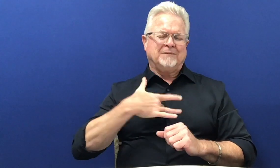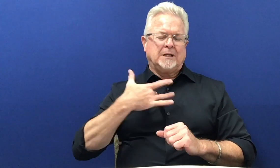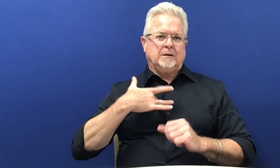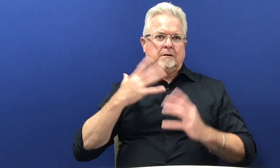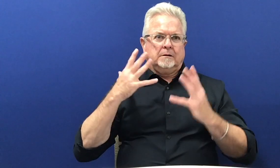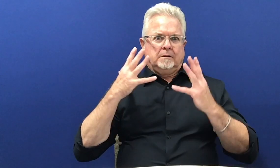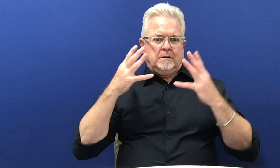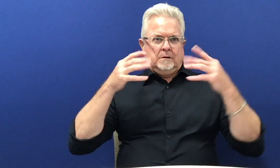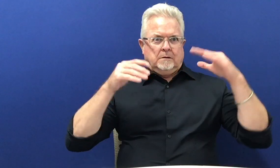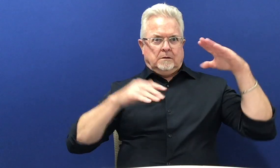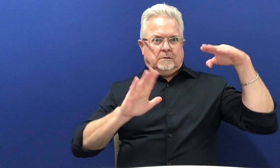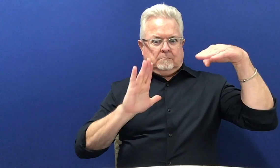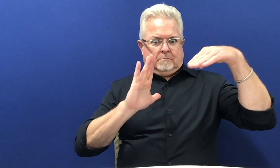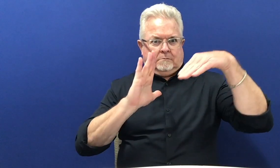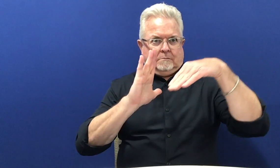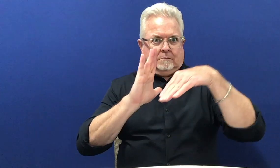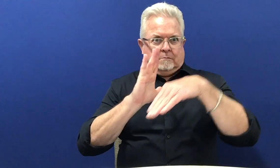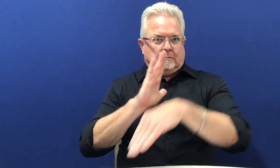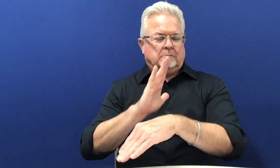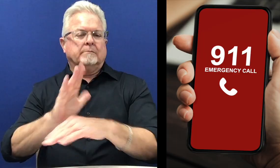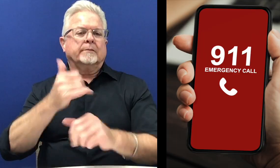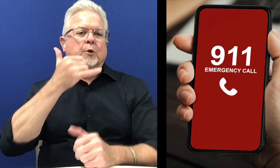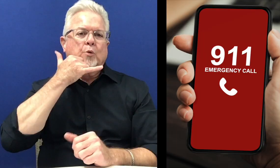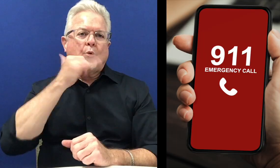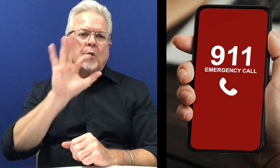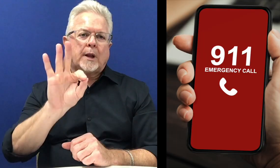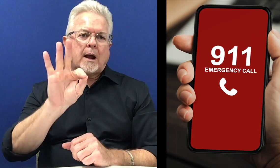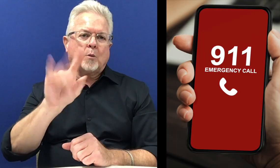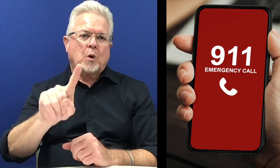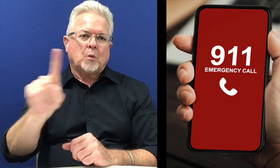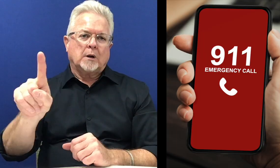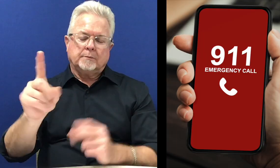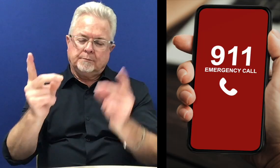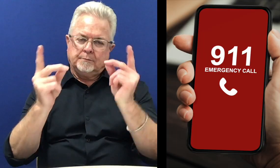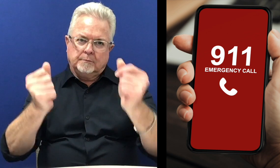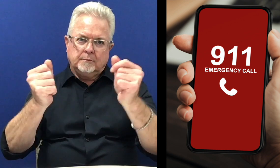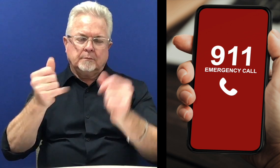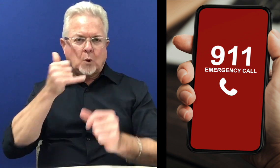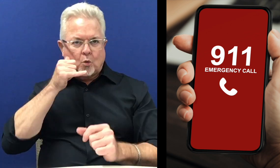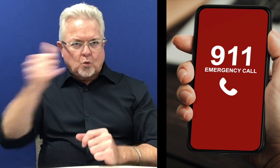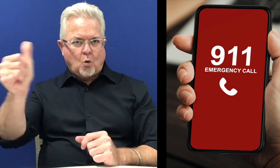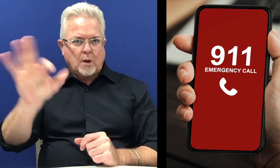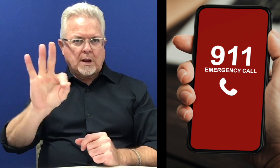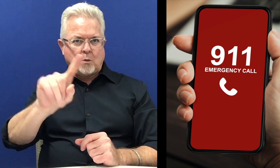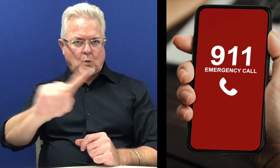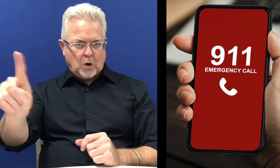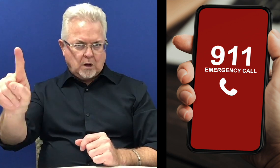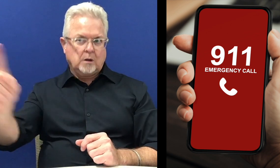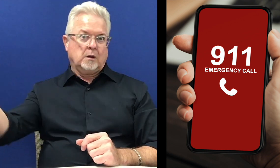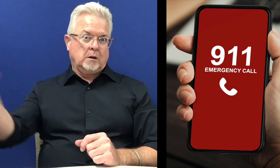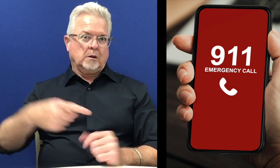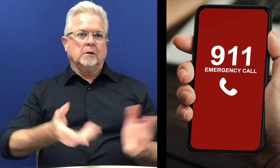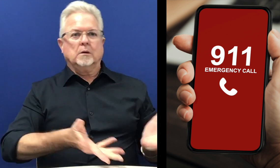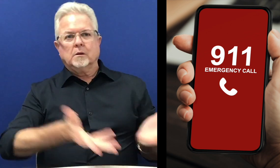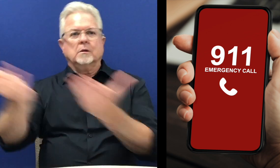As always, if you really feel like you're getting worse, really seriously bad, please call 911.